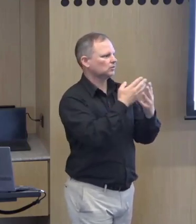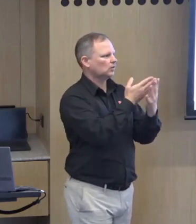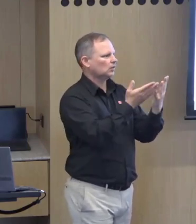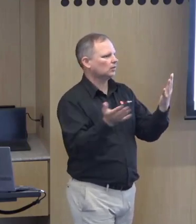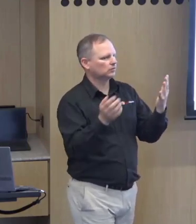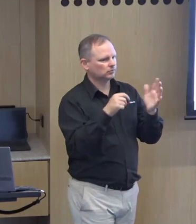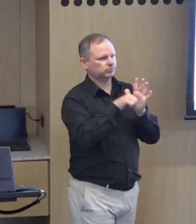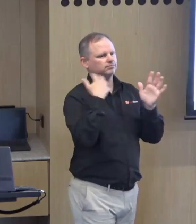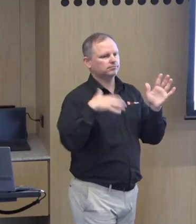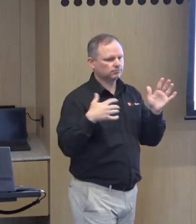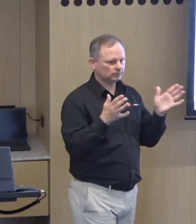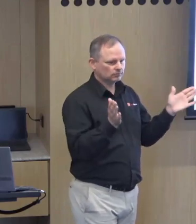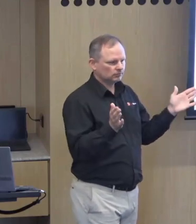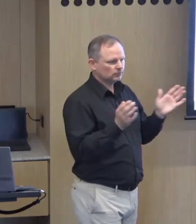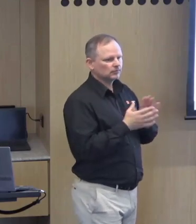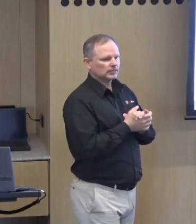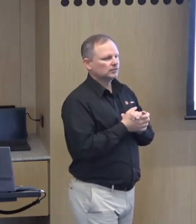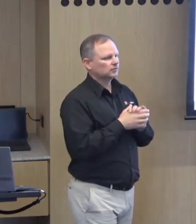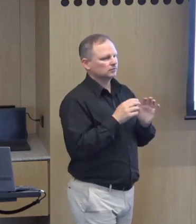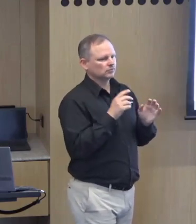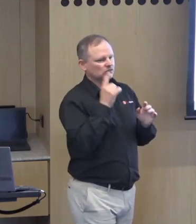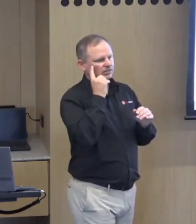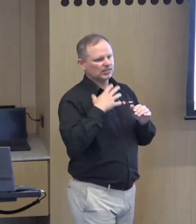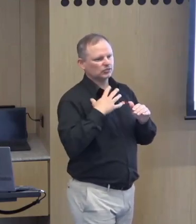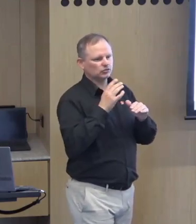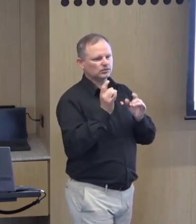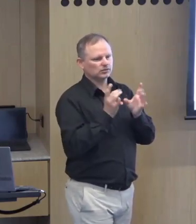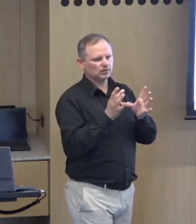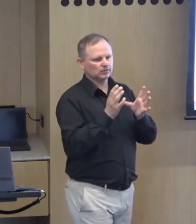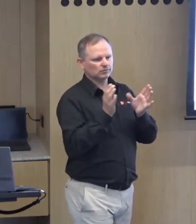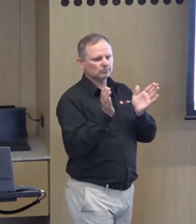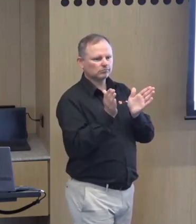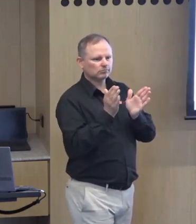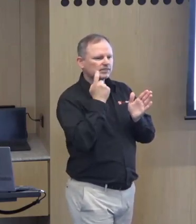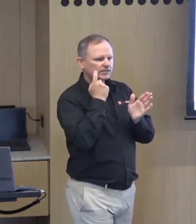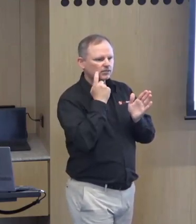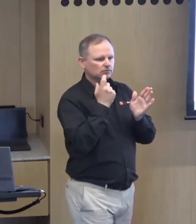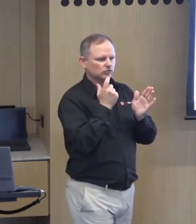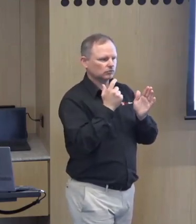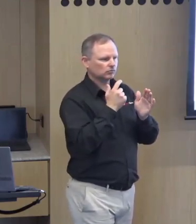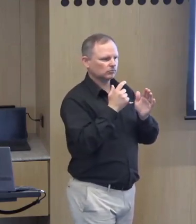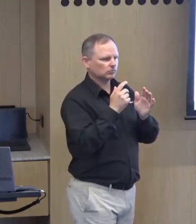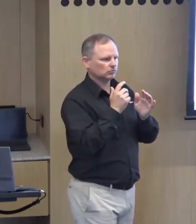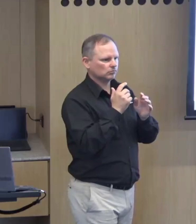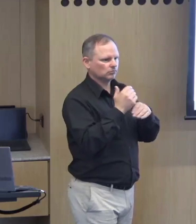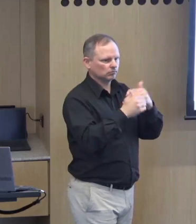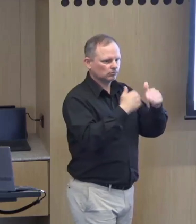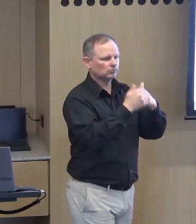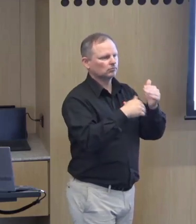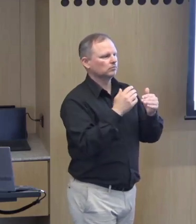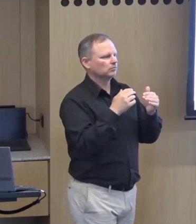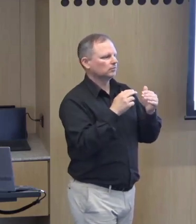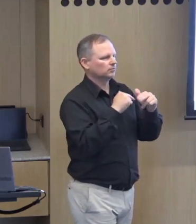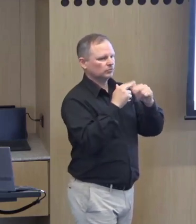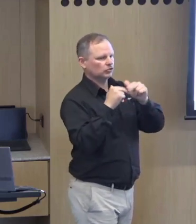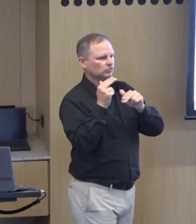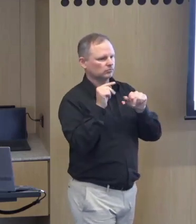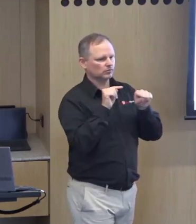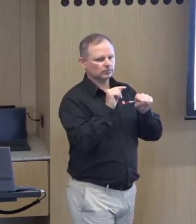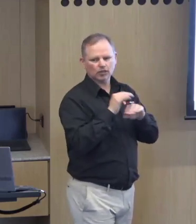expert services and knowledge and there's an expense associated with that of course and i think now that